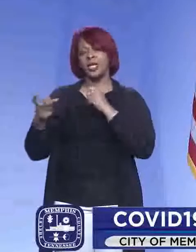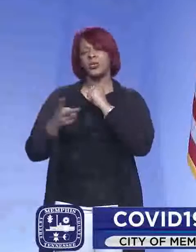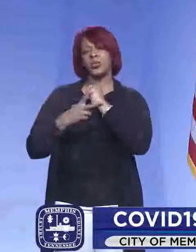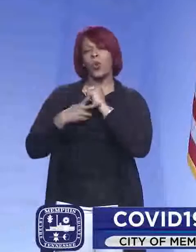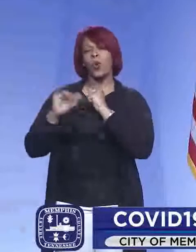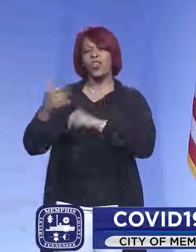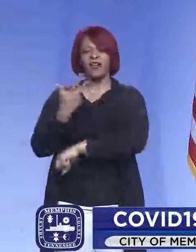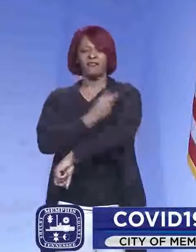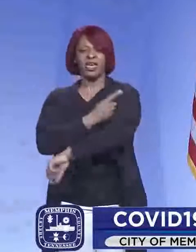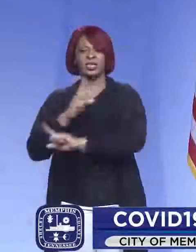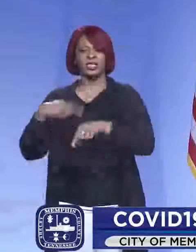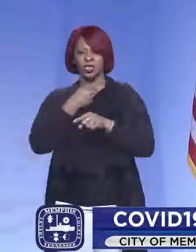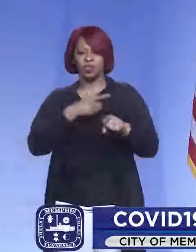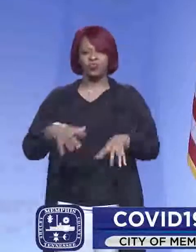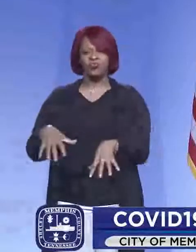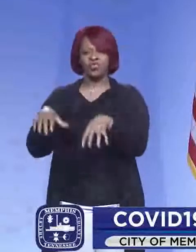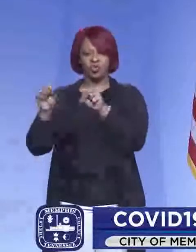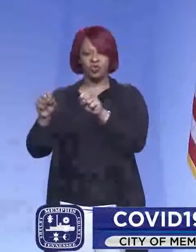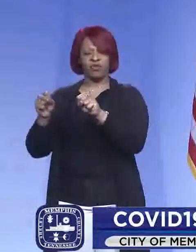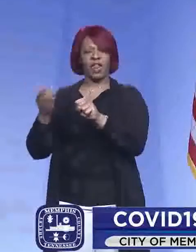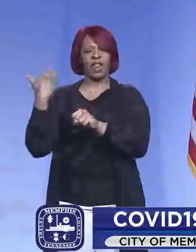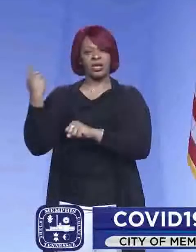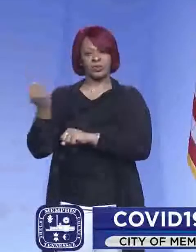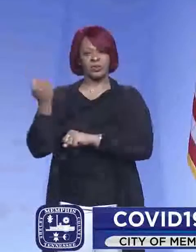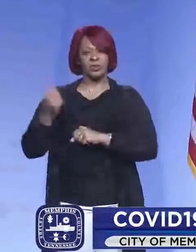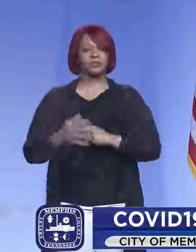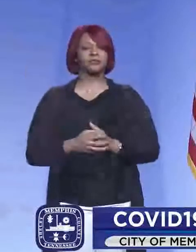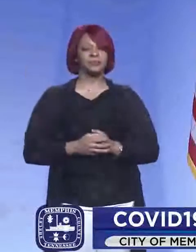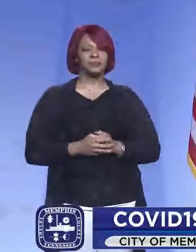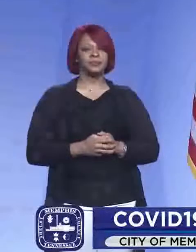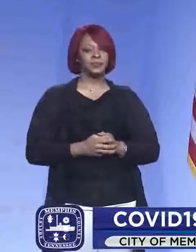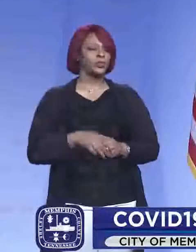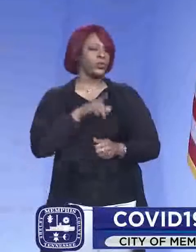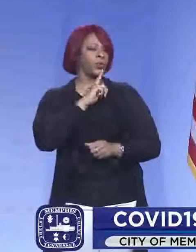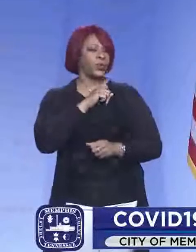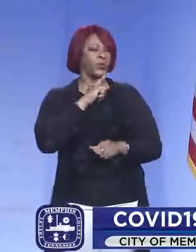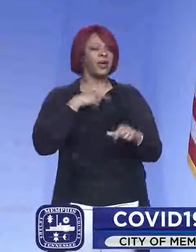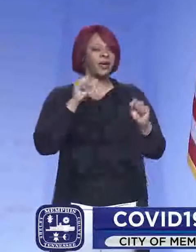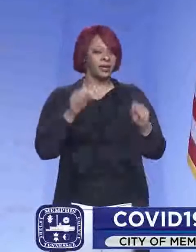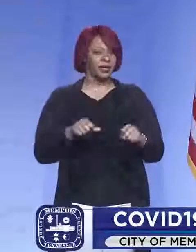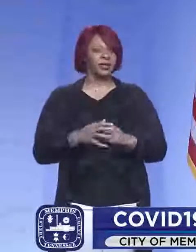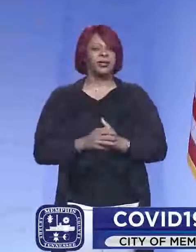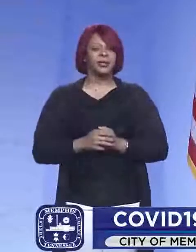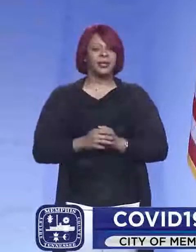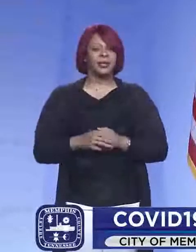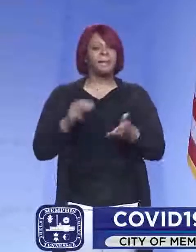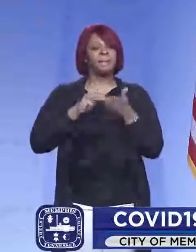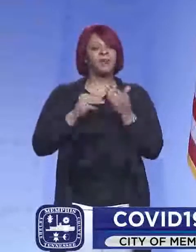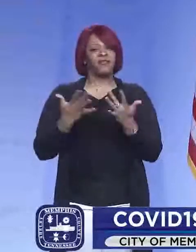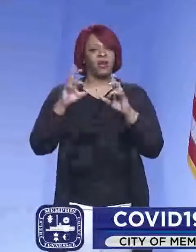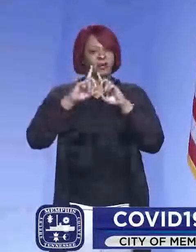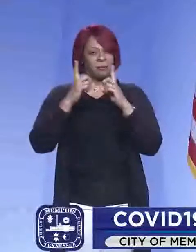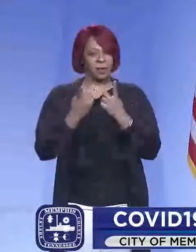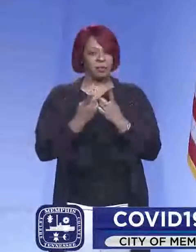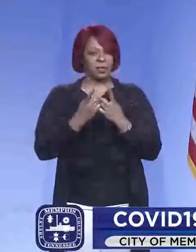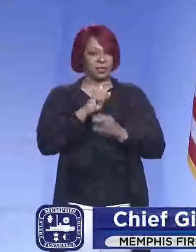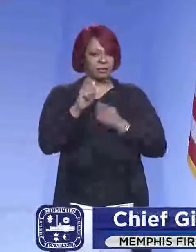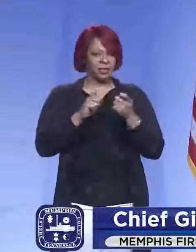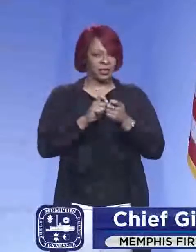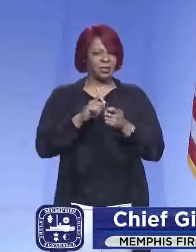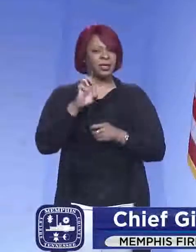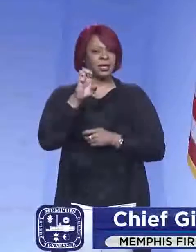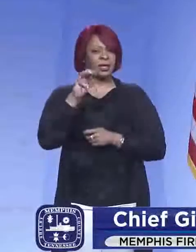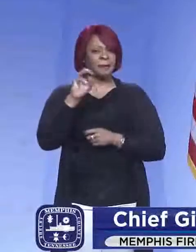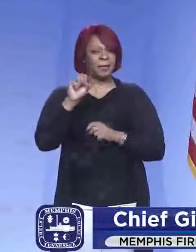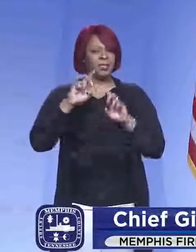vaccines since you all have taken over, um, since last Tuesday? Certainly I can. So, uh, the Memphis Fire Department, uh, specifically our